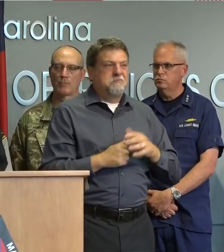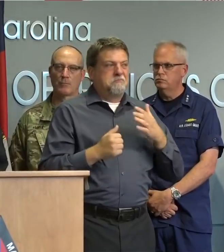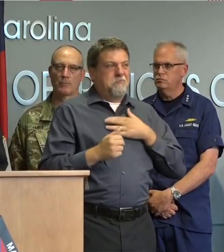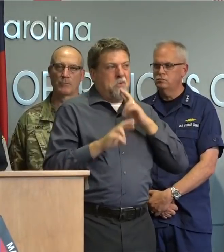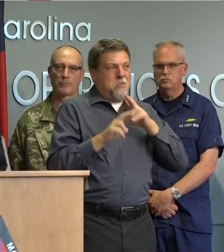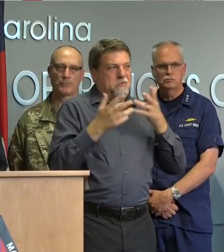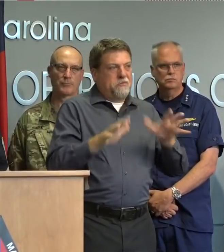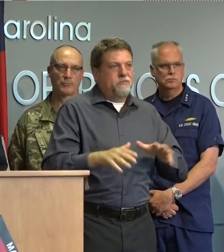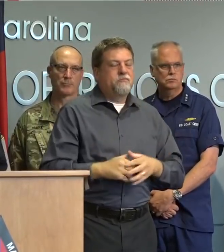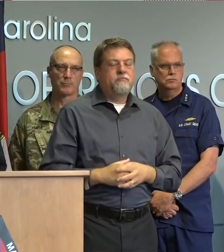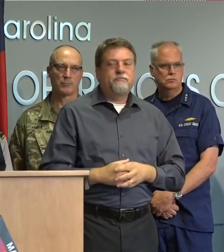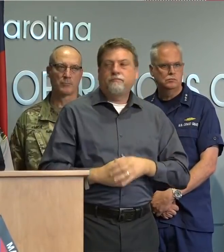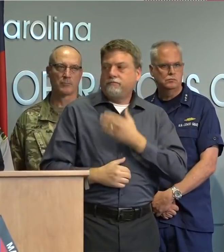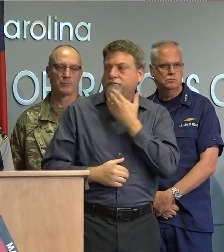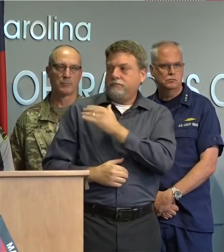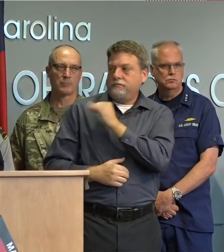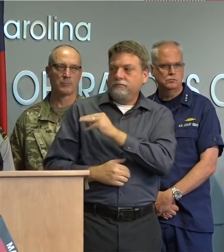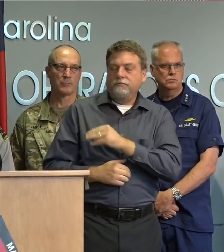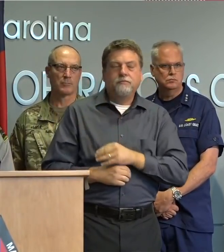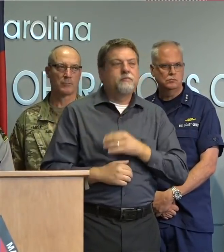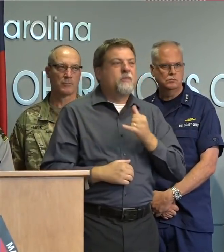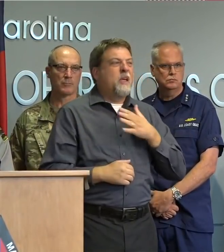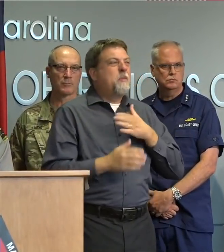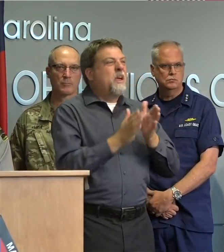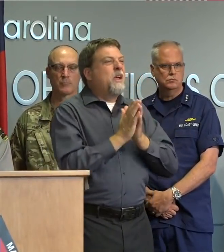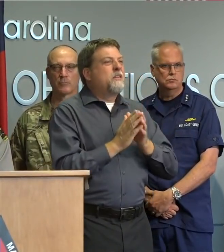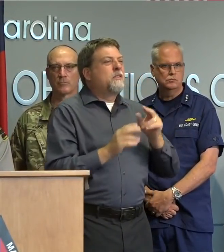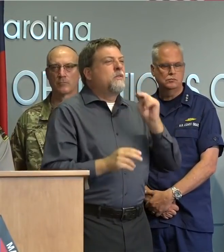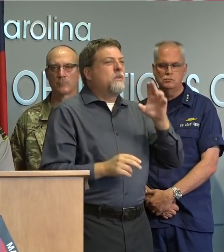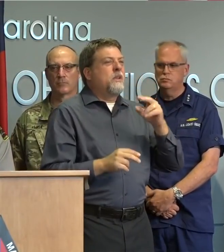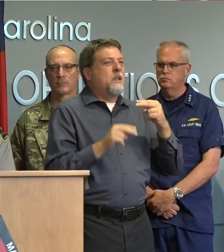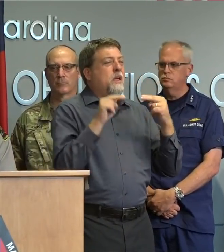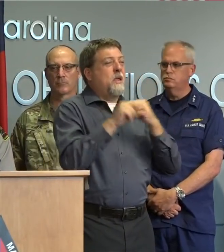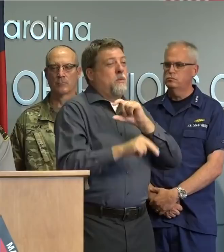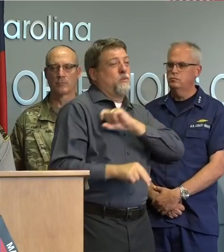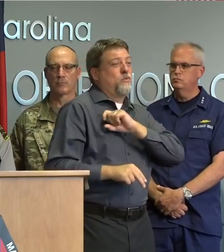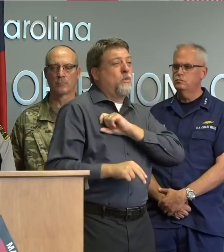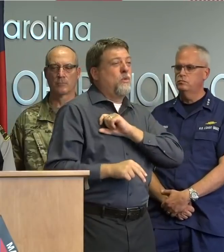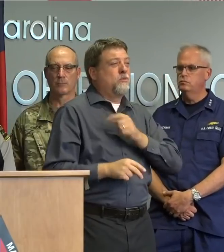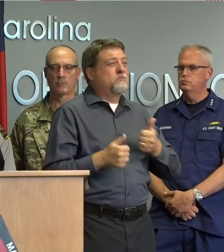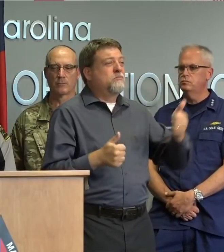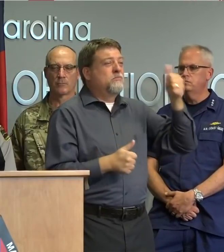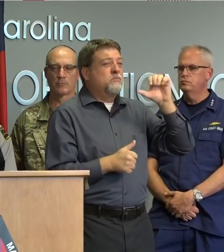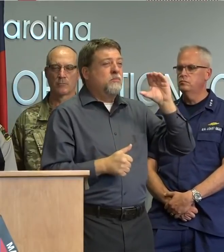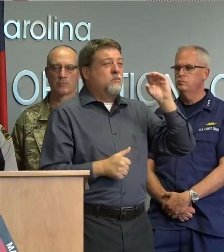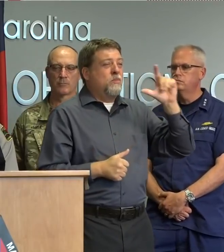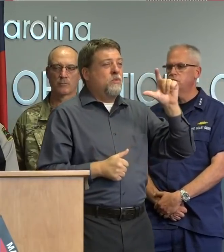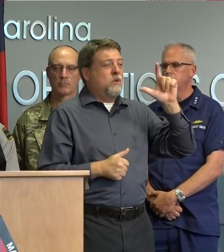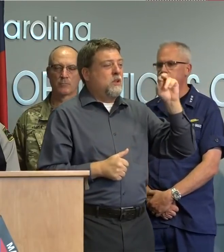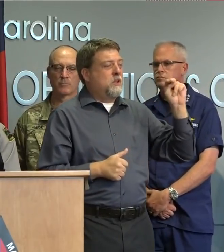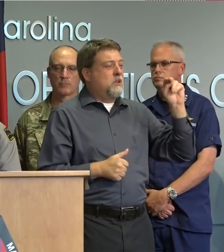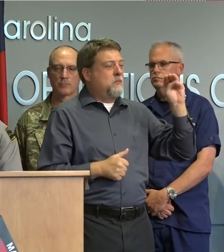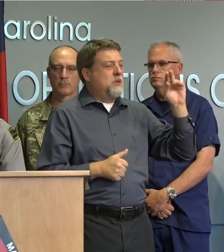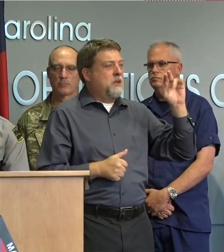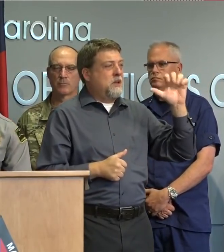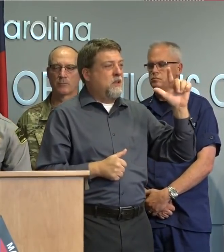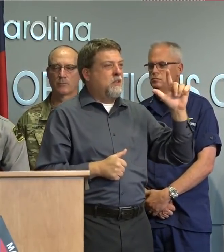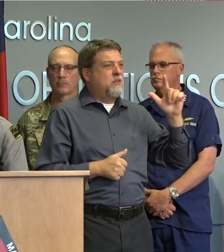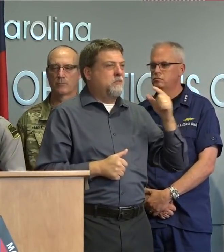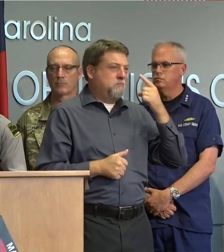thank you jim we'll now have the commander of the north carolina highway patrol colonel glenn mcneal to give us an update